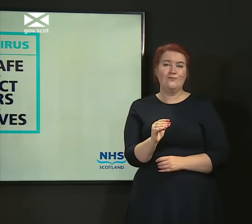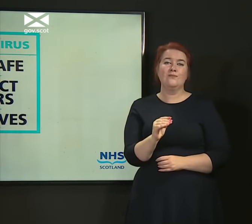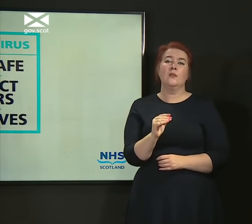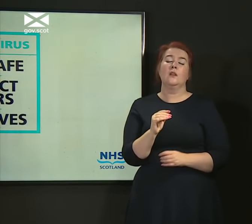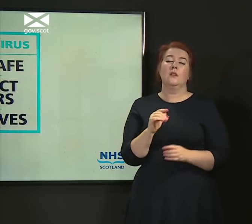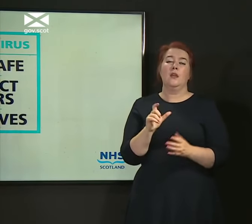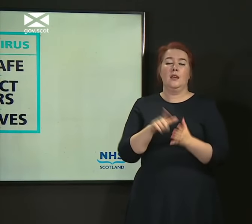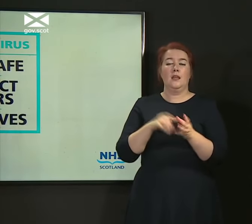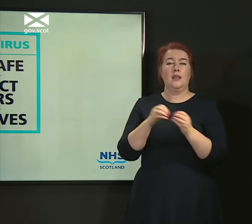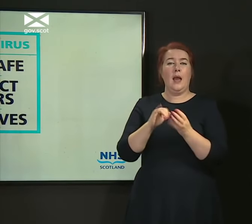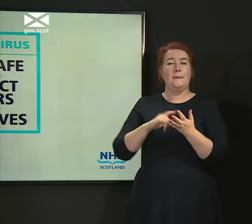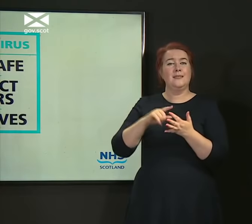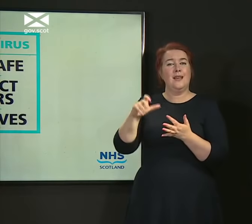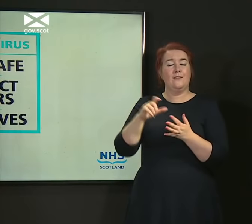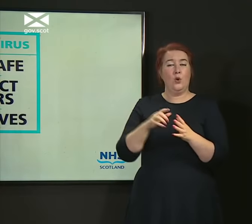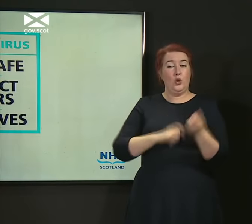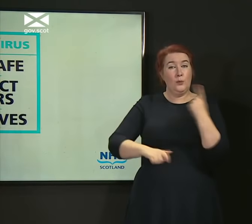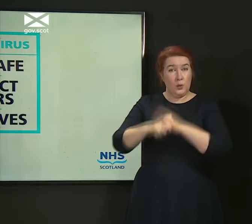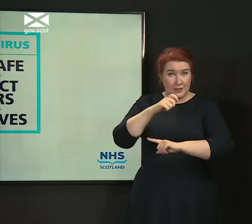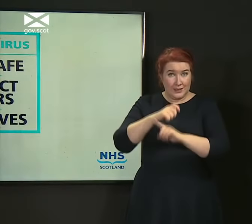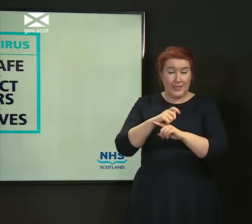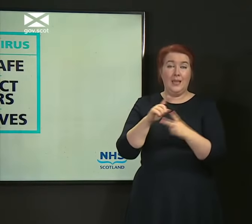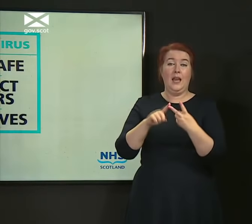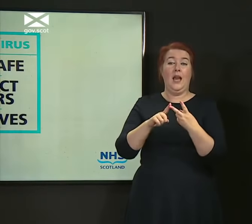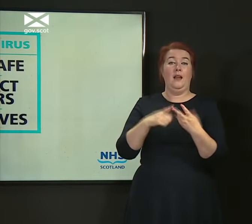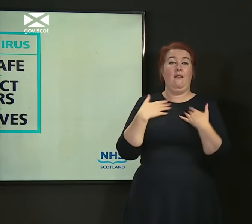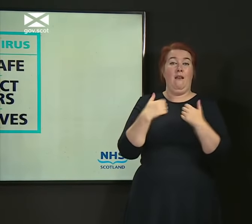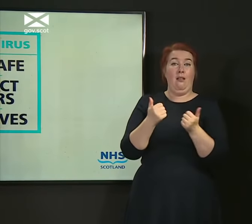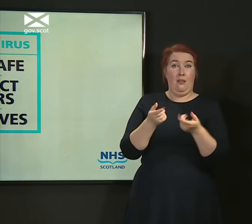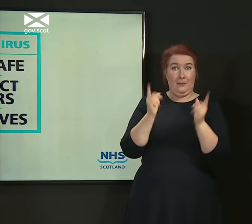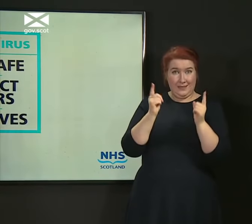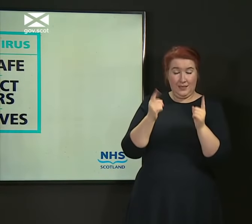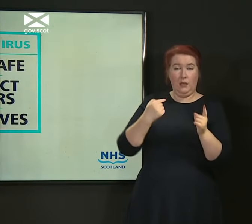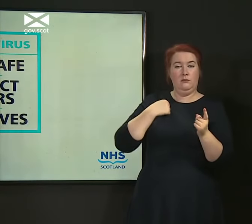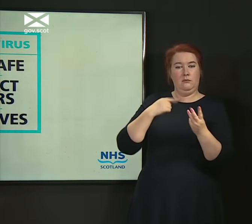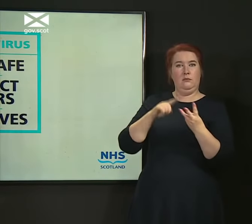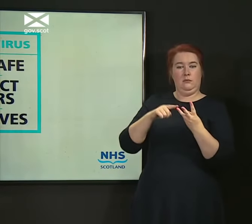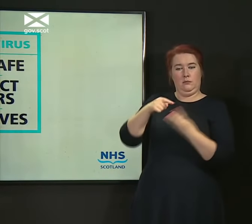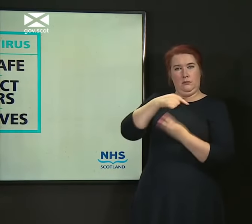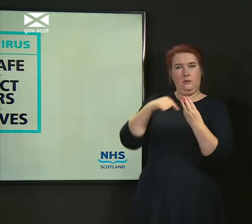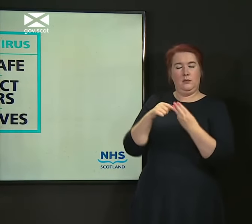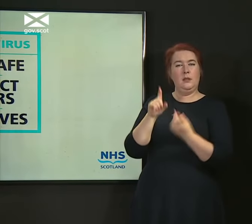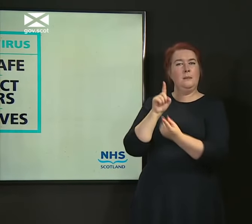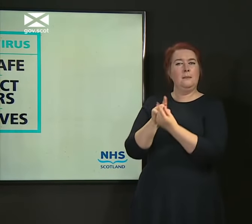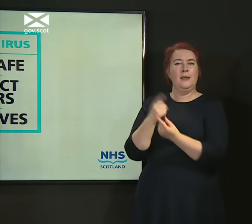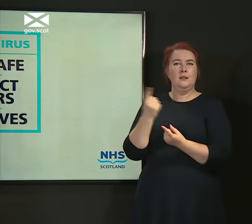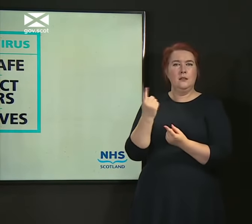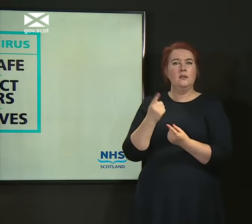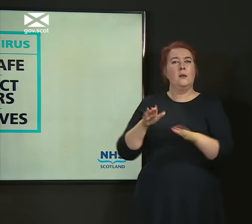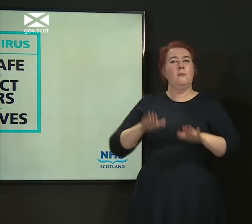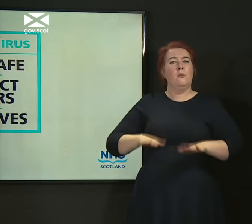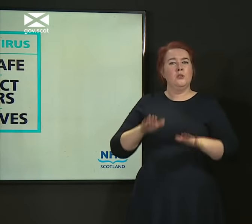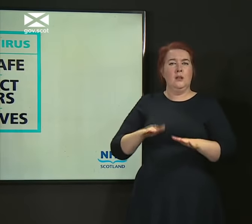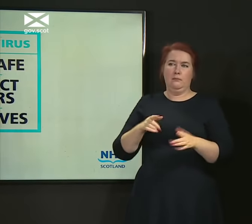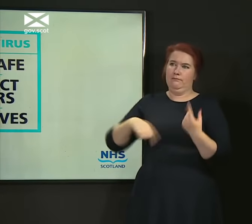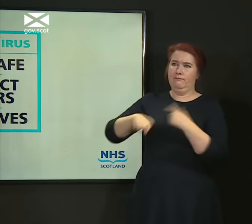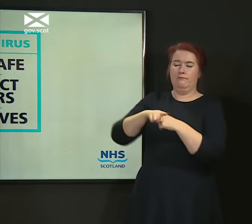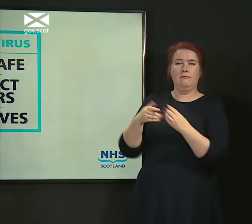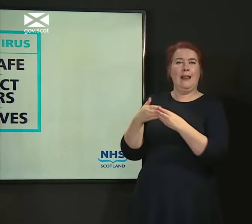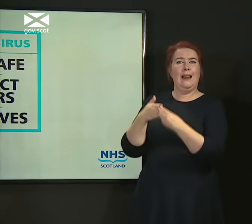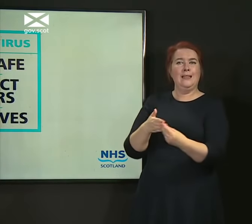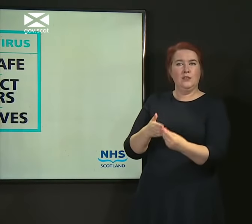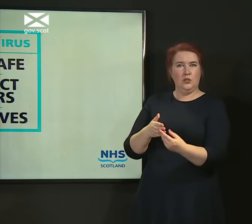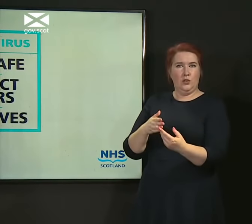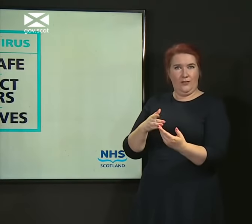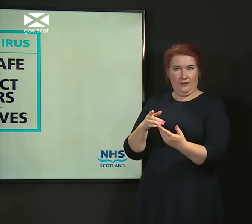the Cabinet Secretary for Communities and the Cabinet Secretary for Health and I will be meeting later today with the Muslim faith leaders in Scotland to